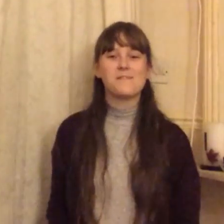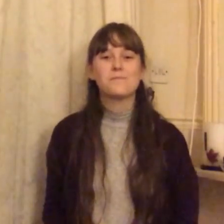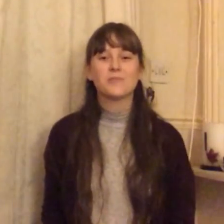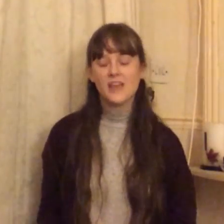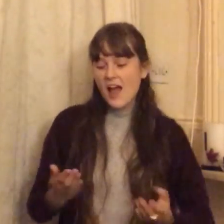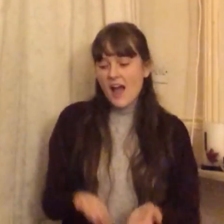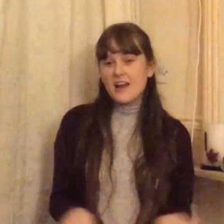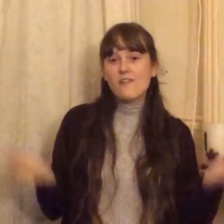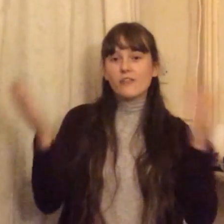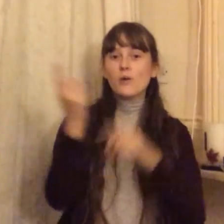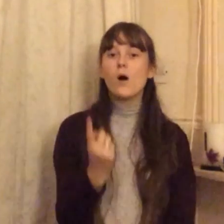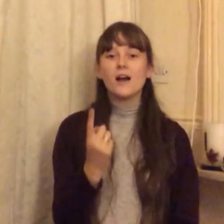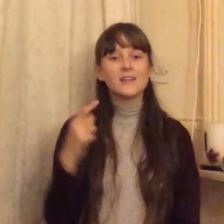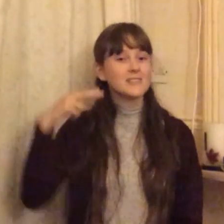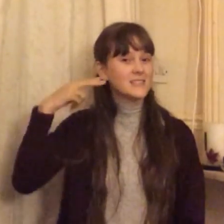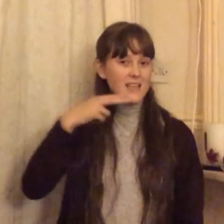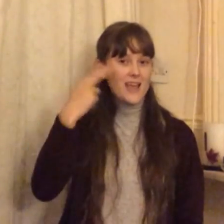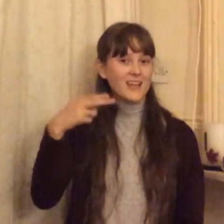And everyone is singing